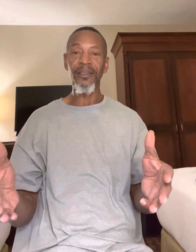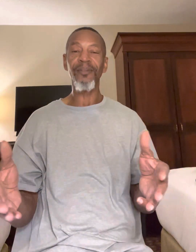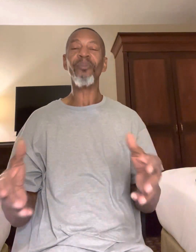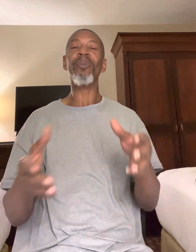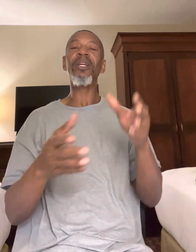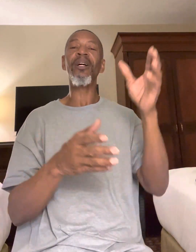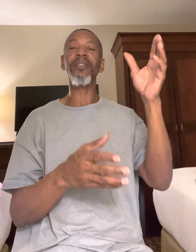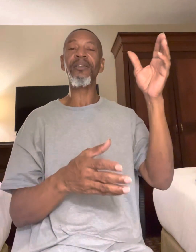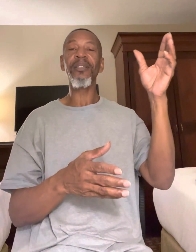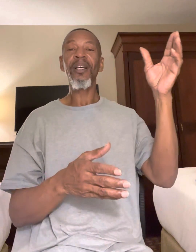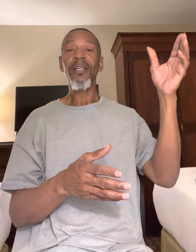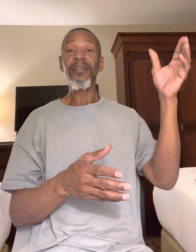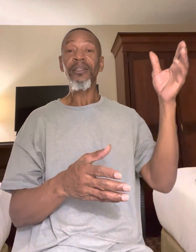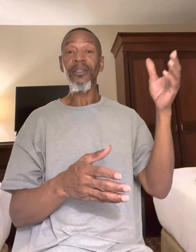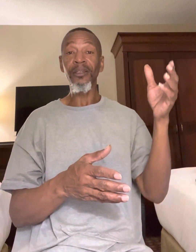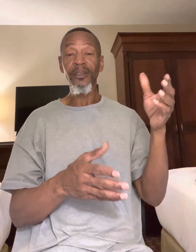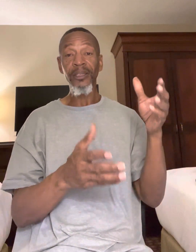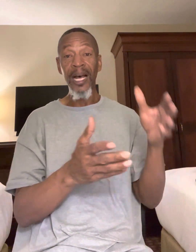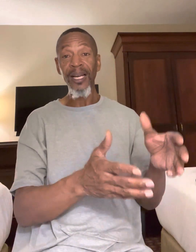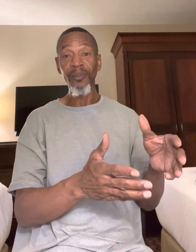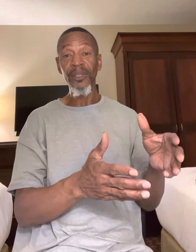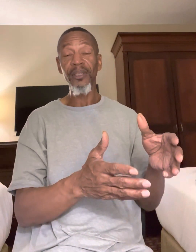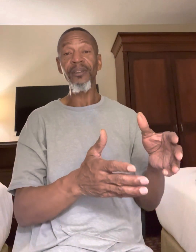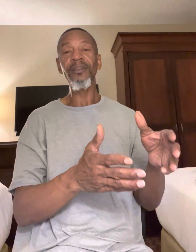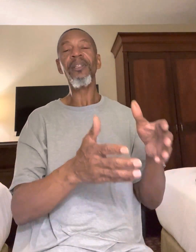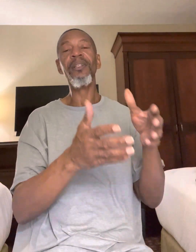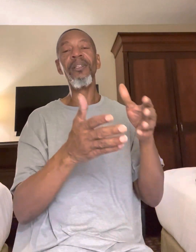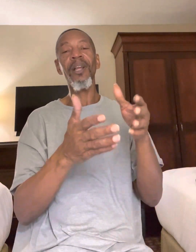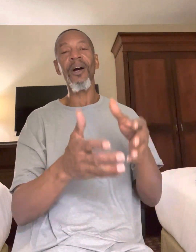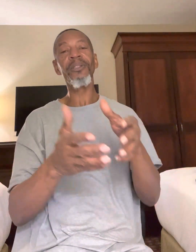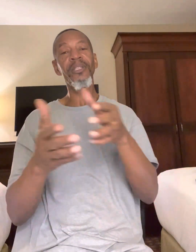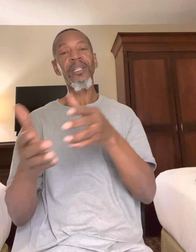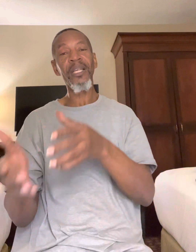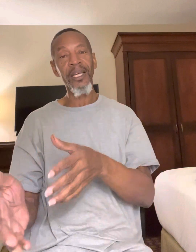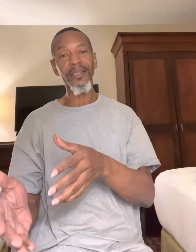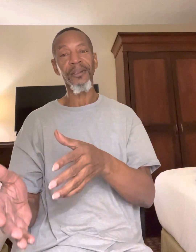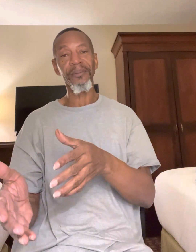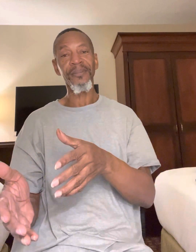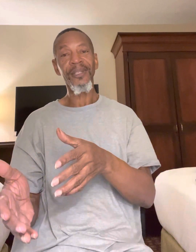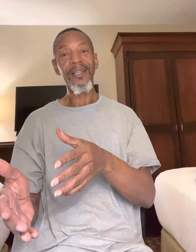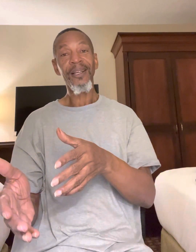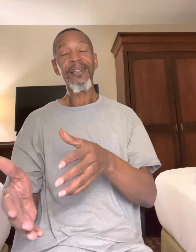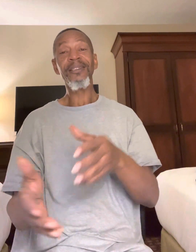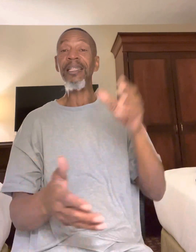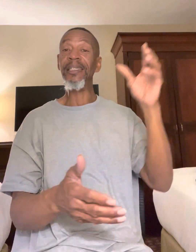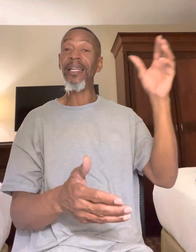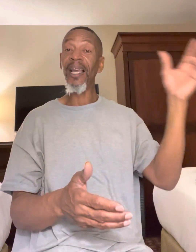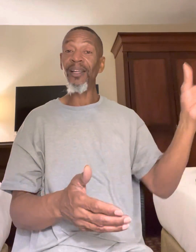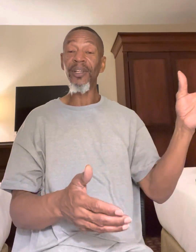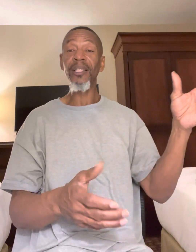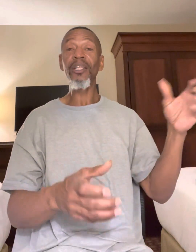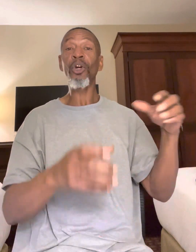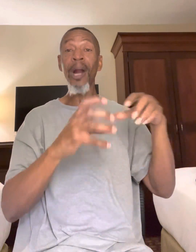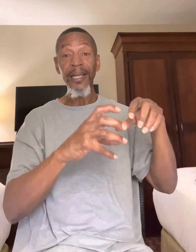because Solomon lost the kingdom. See, David cracked